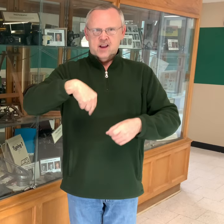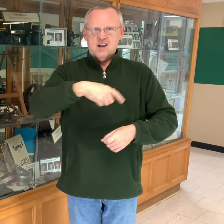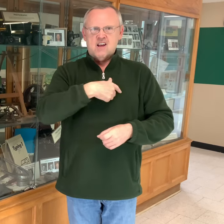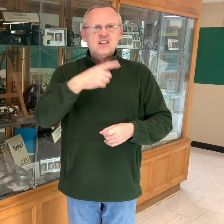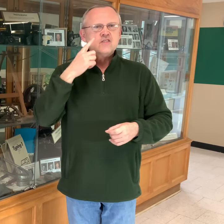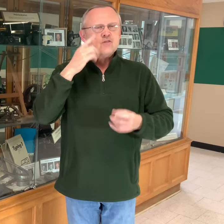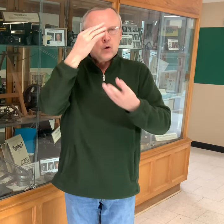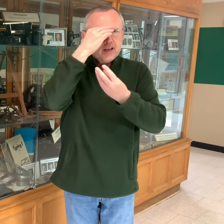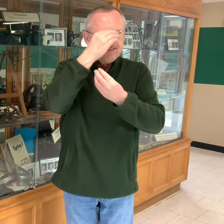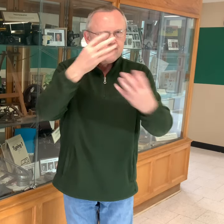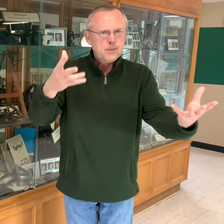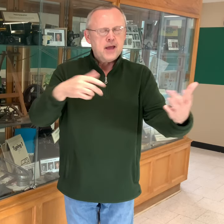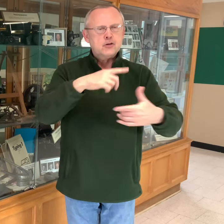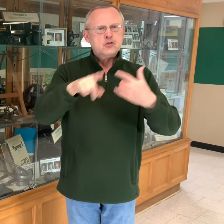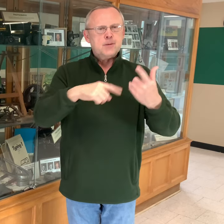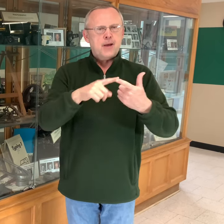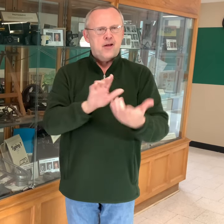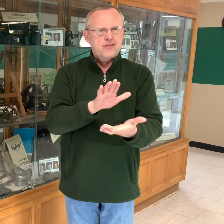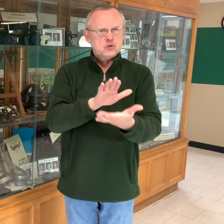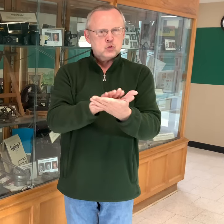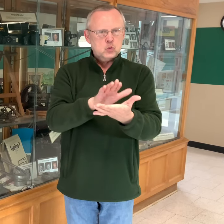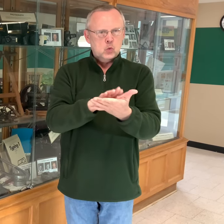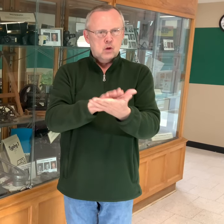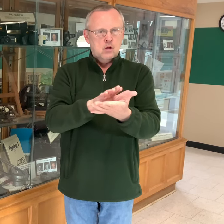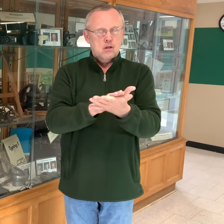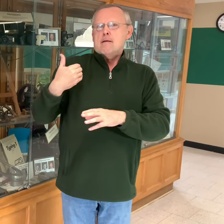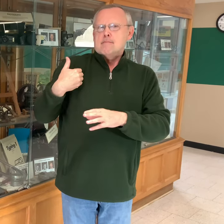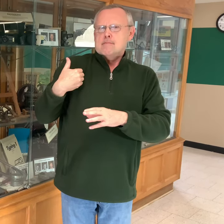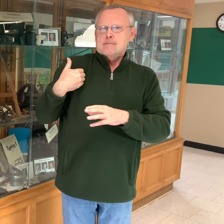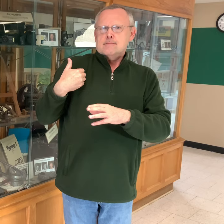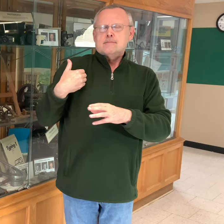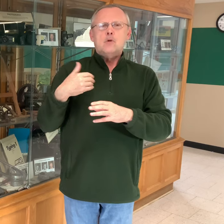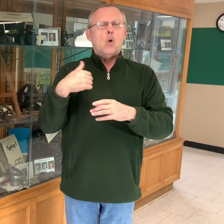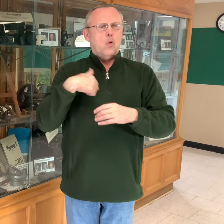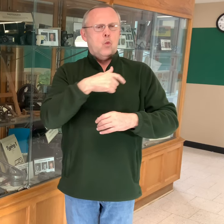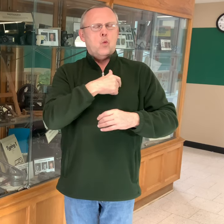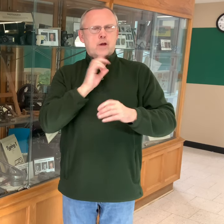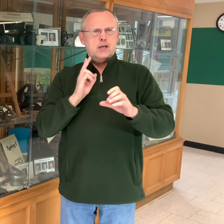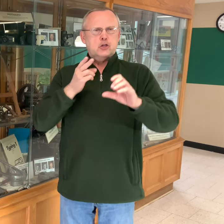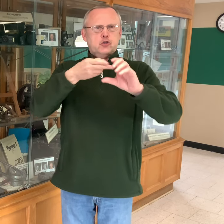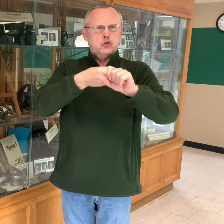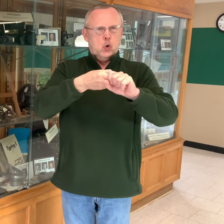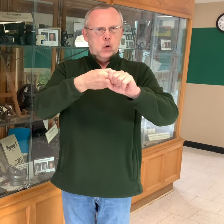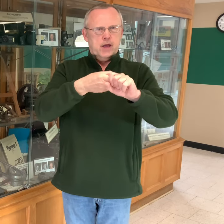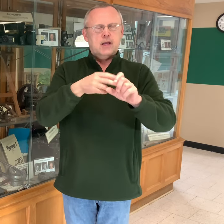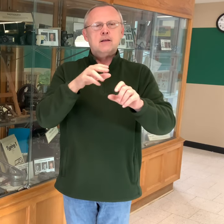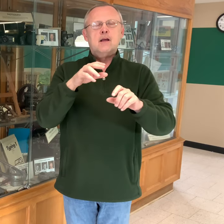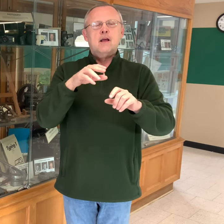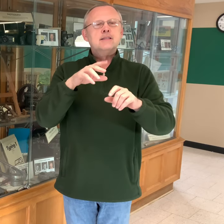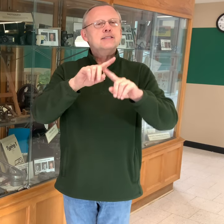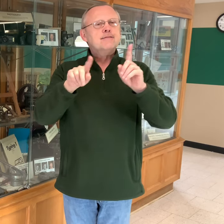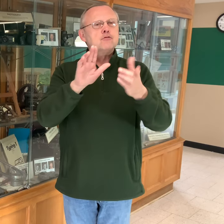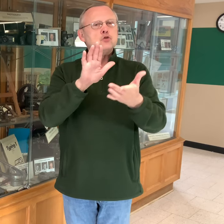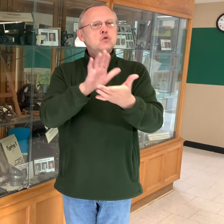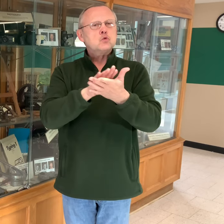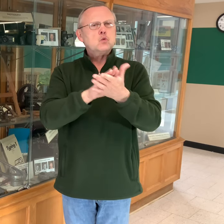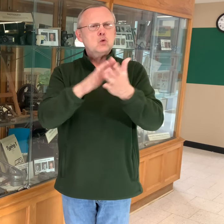us for information about our school. MSD recently joined other deaf